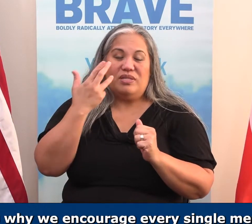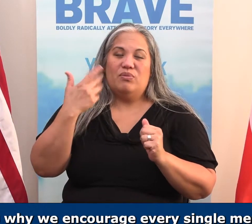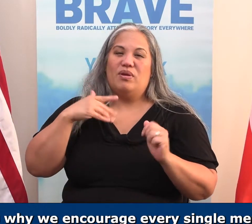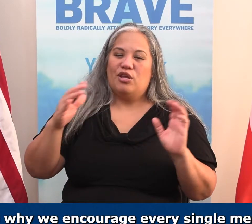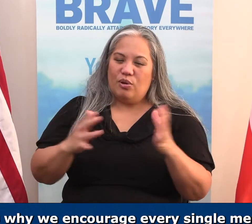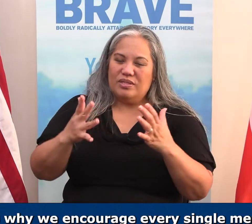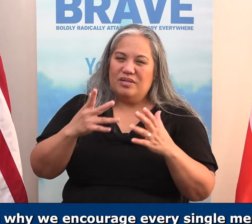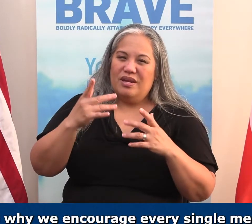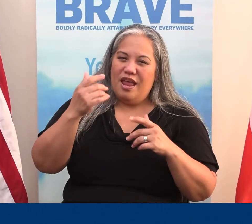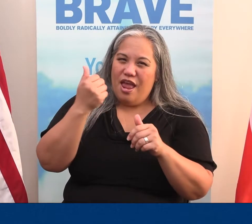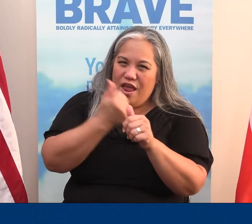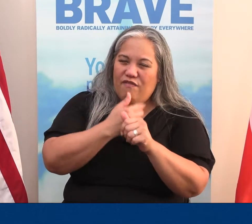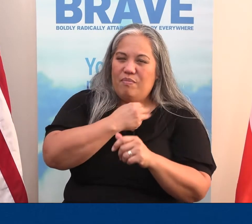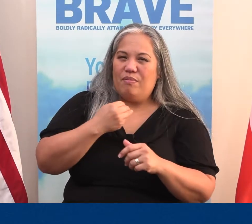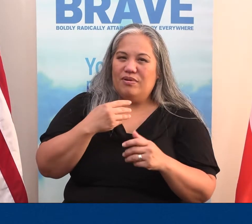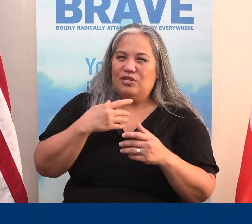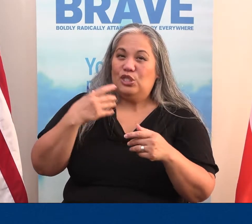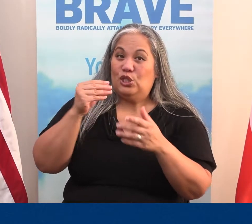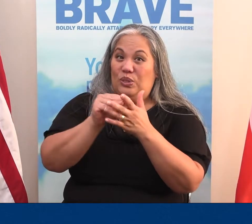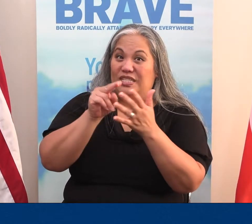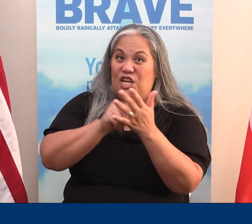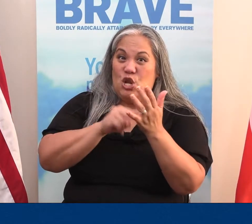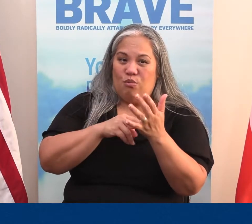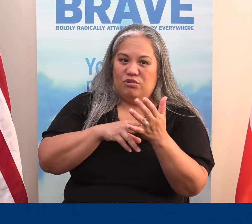take notes during the sermon. We're just not trying to give you busy work.